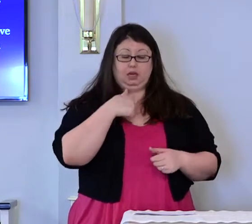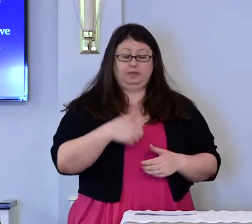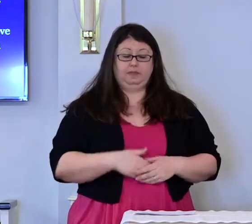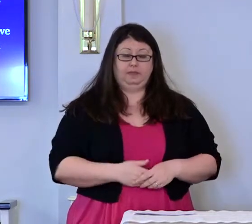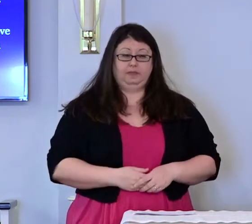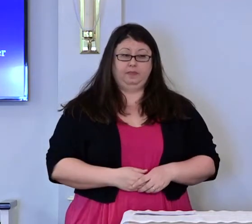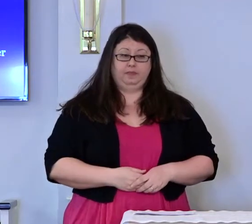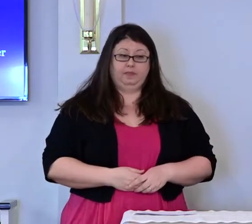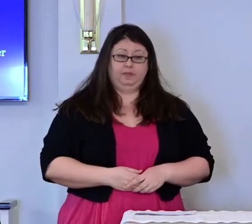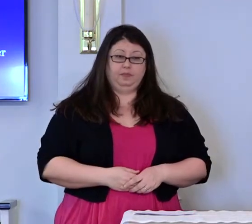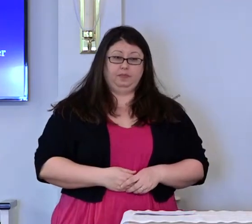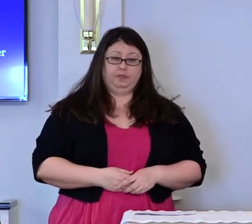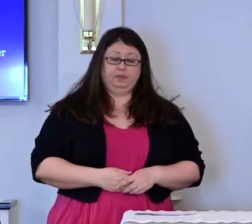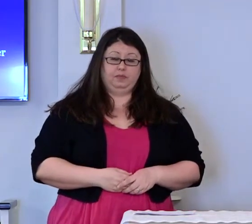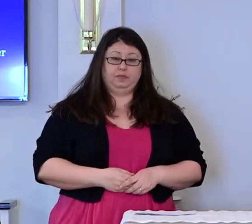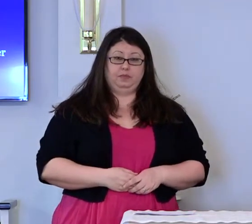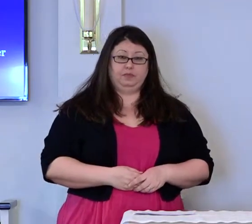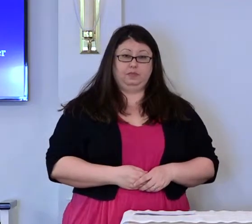me.